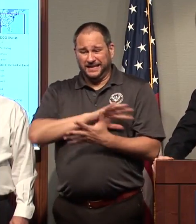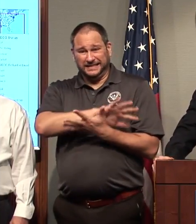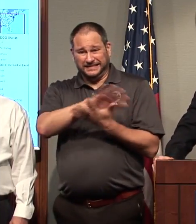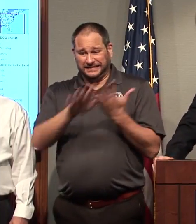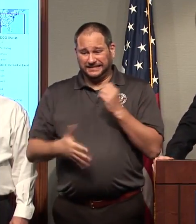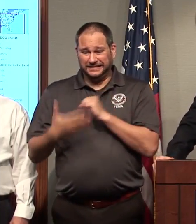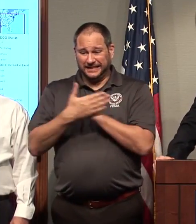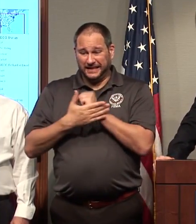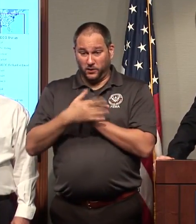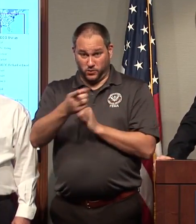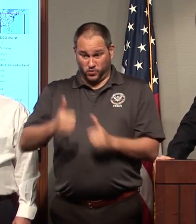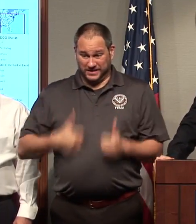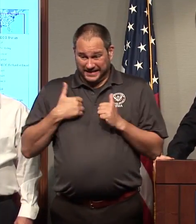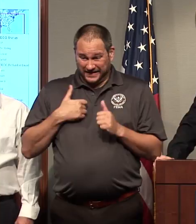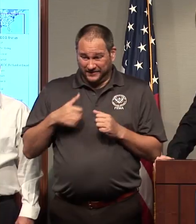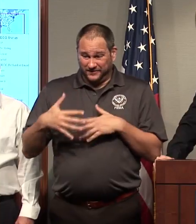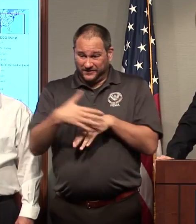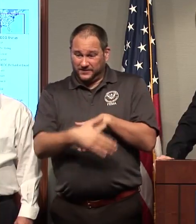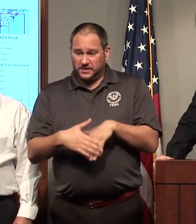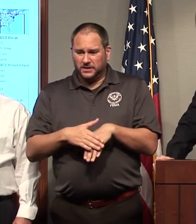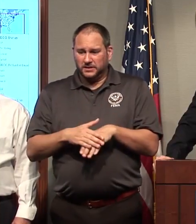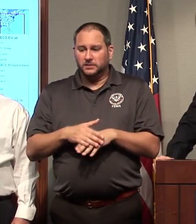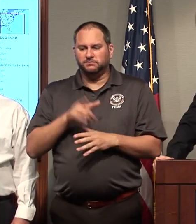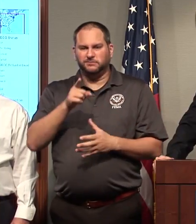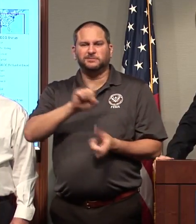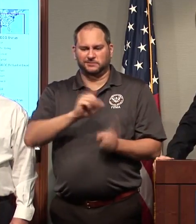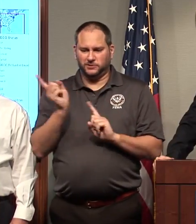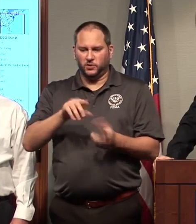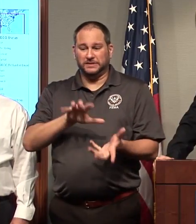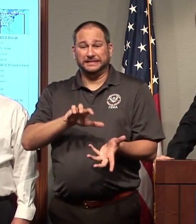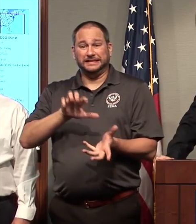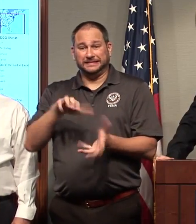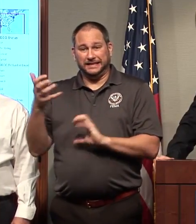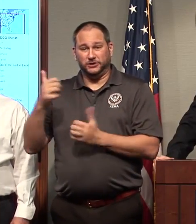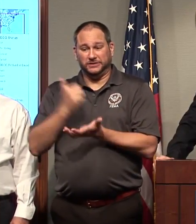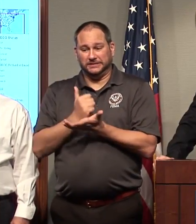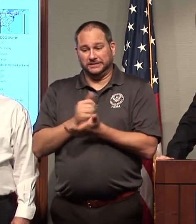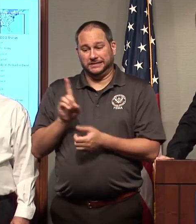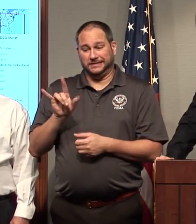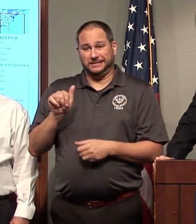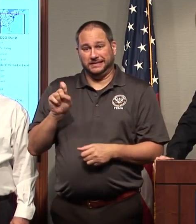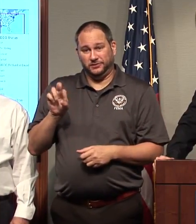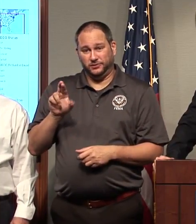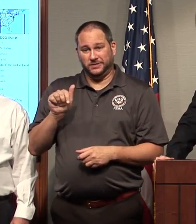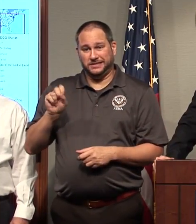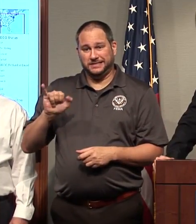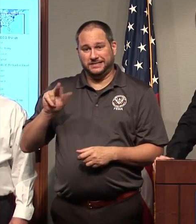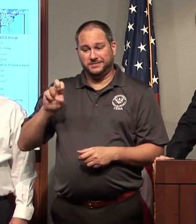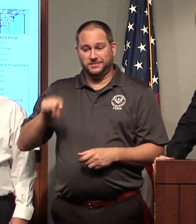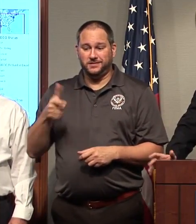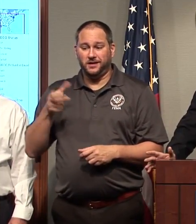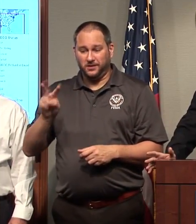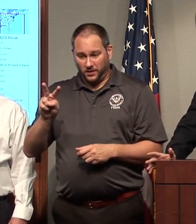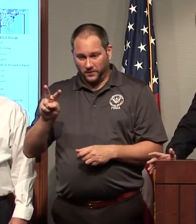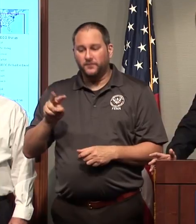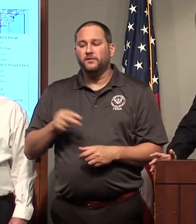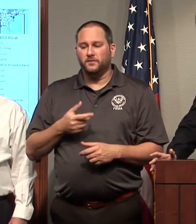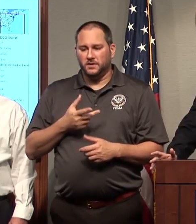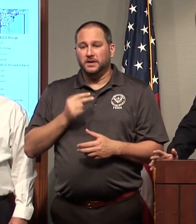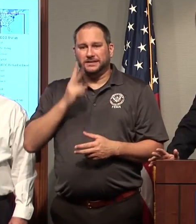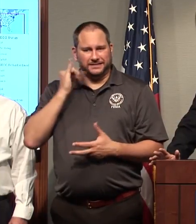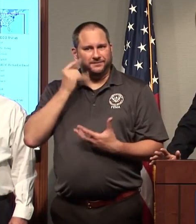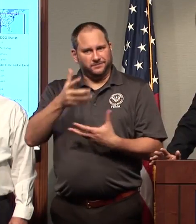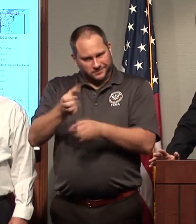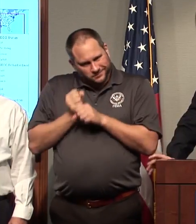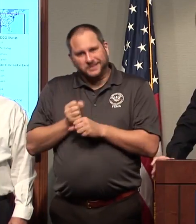counties, you can go to disasterassistance.gov to begin registering for assistance if you've received damages and are having hardship. And